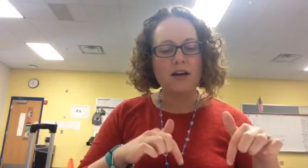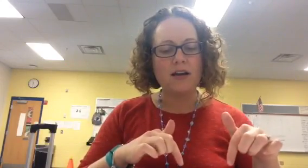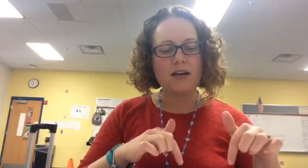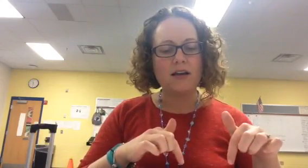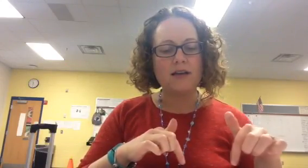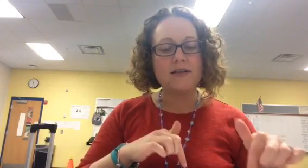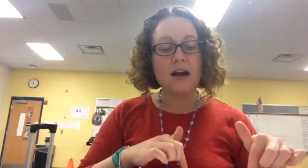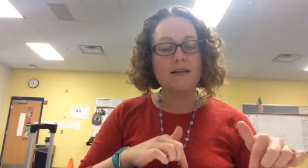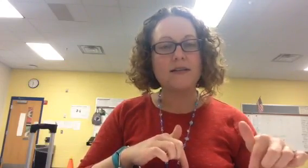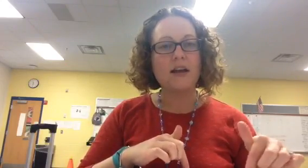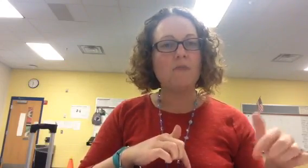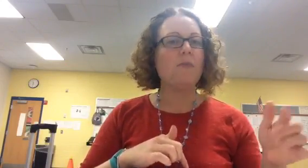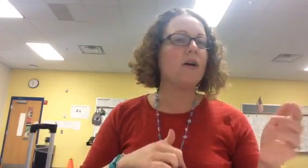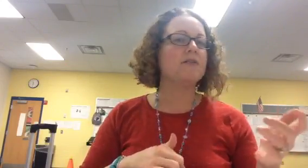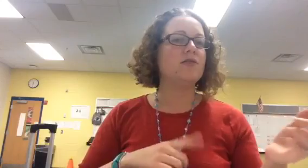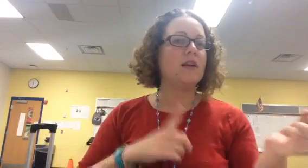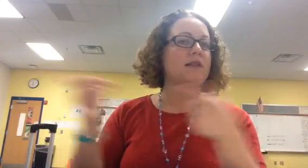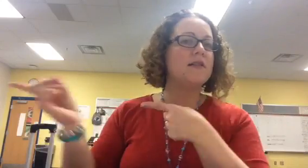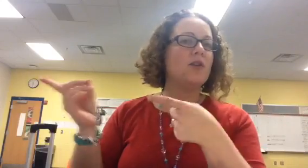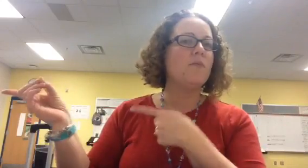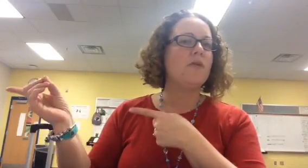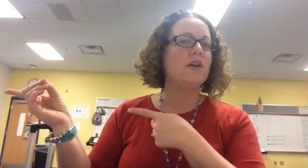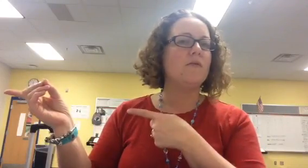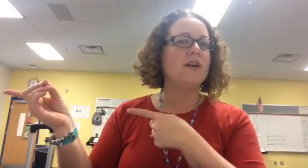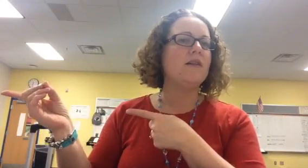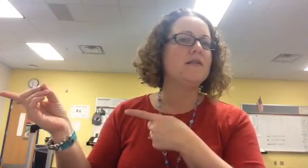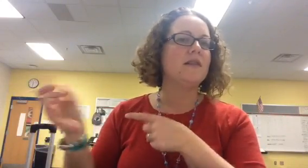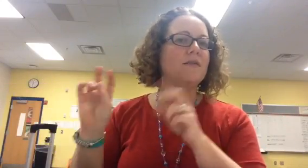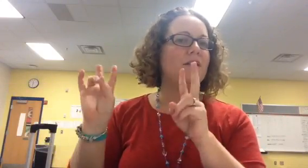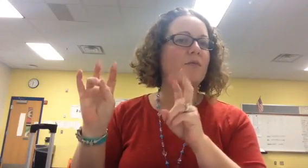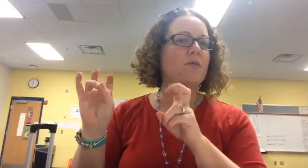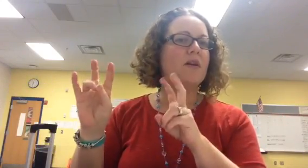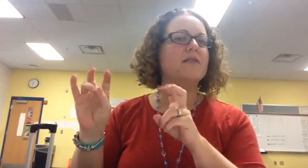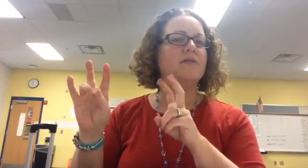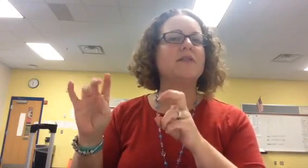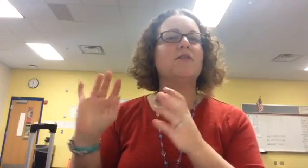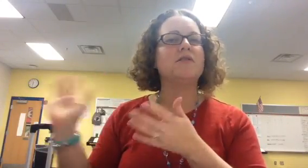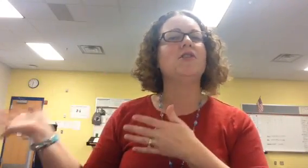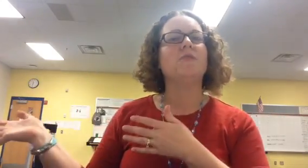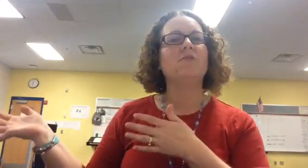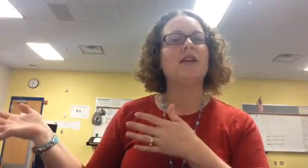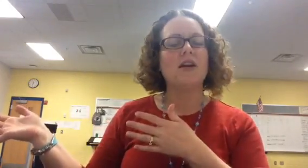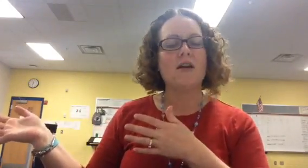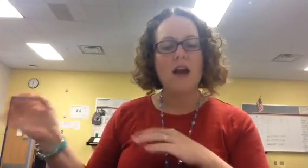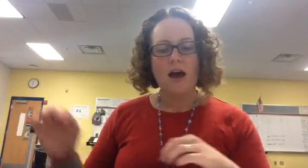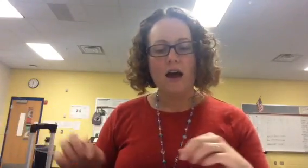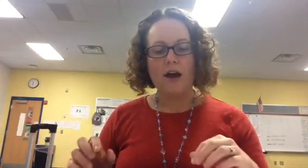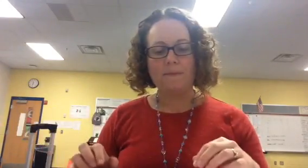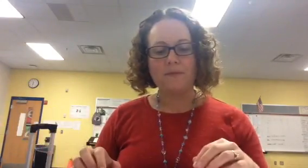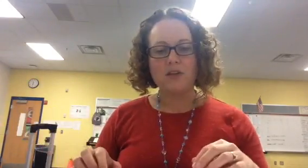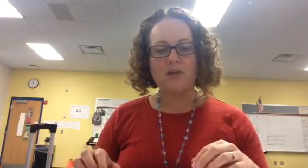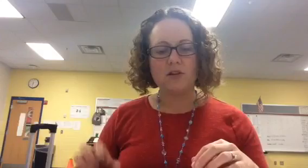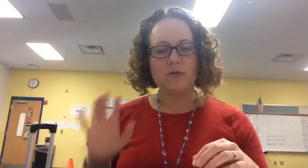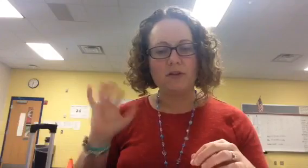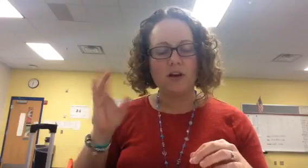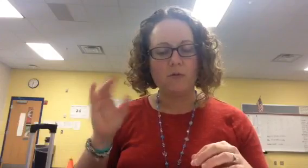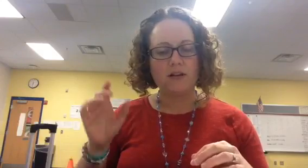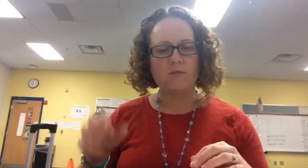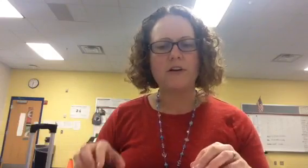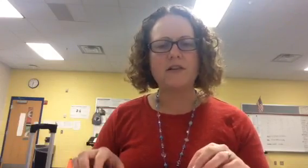is not singing but part two is, I'll point over here to the invisible part two singers that you'll be able to hear, so that you'll be able to hear what's